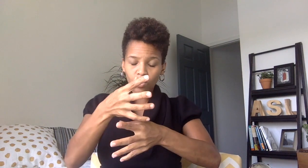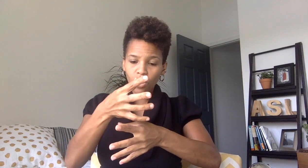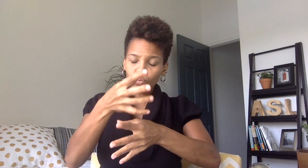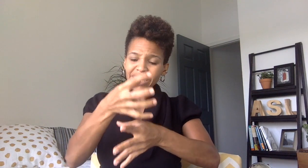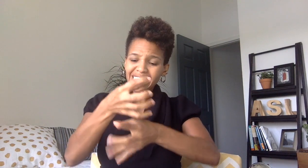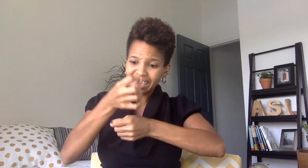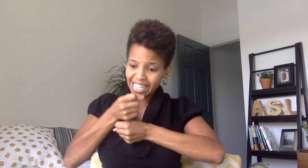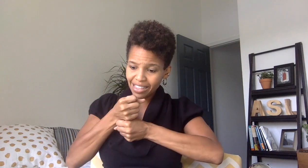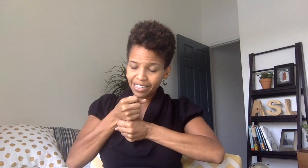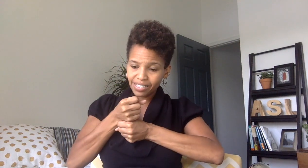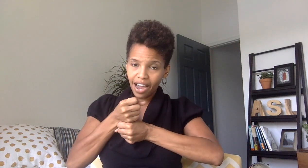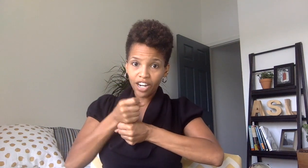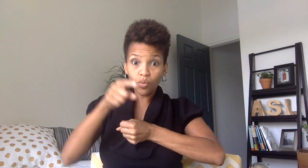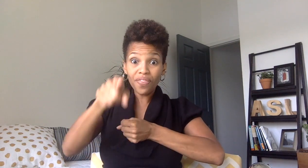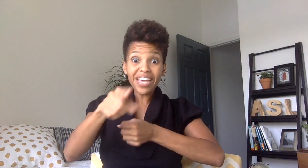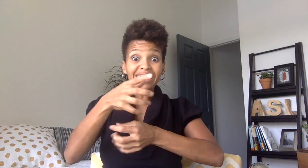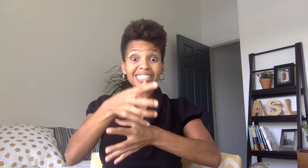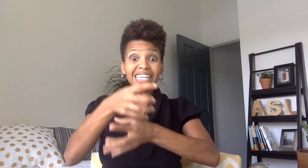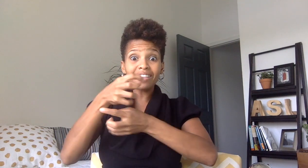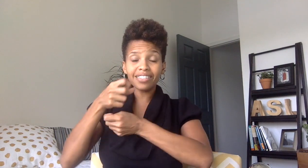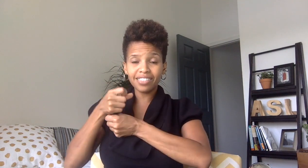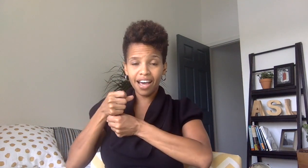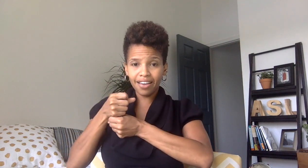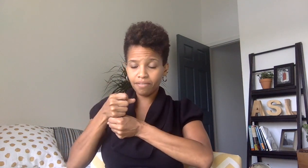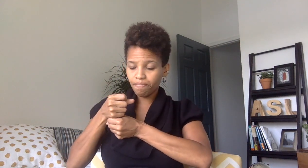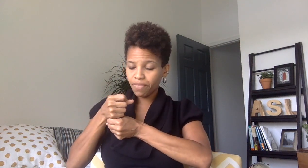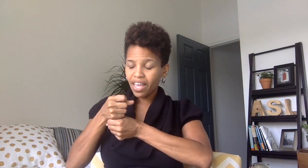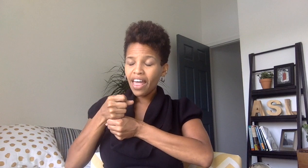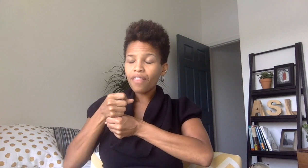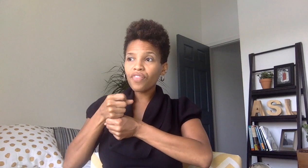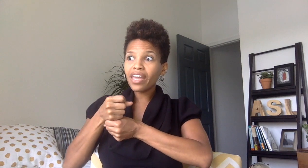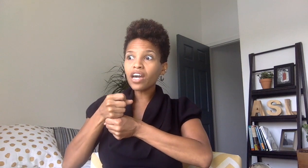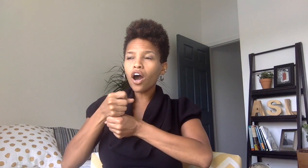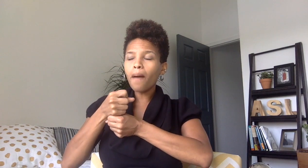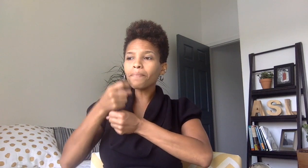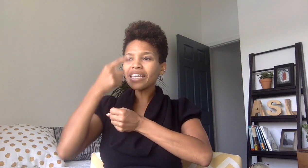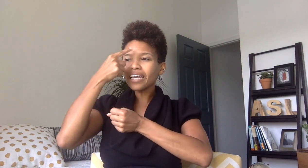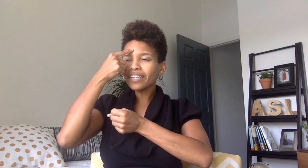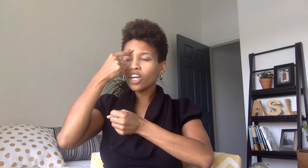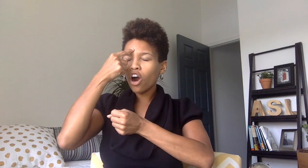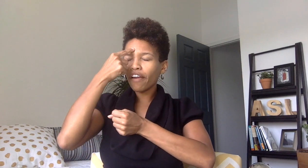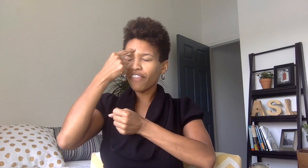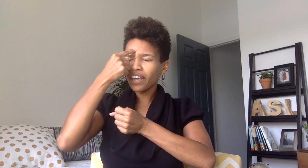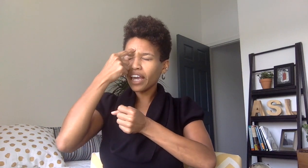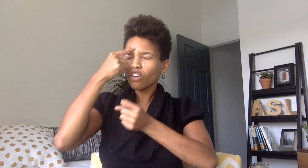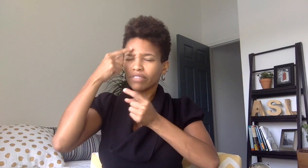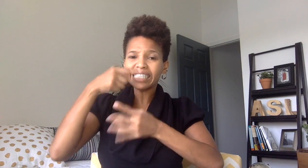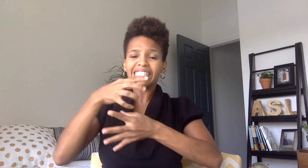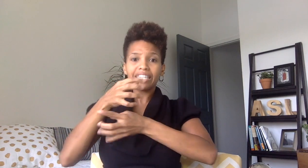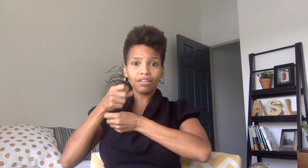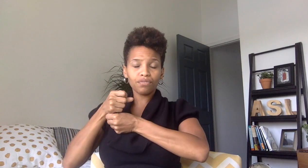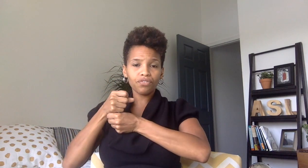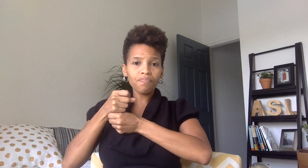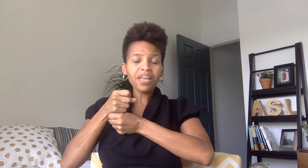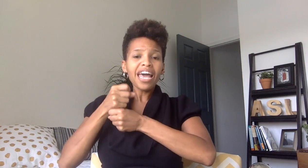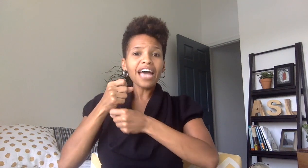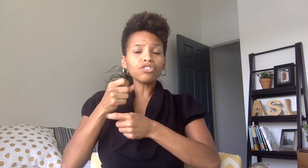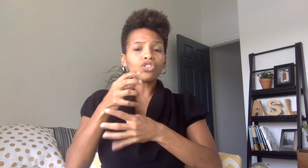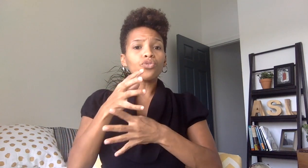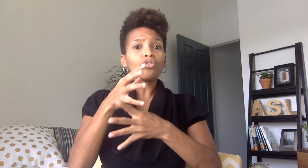when we see this sign or when they see this sign they immediately are thinking receive and so you